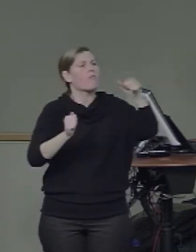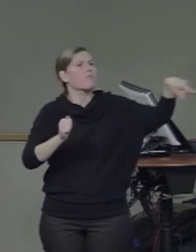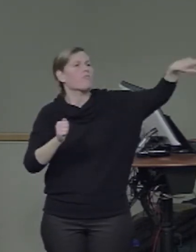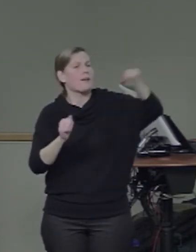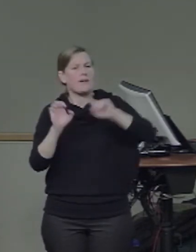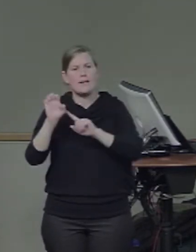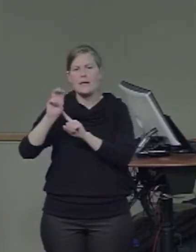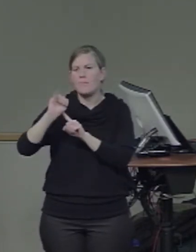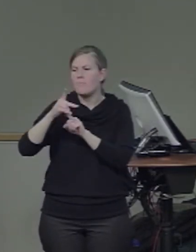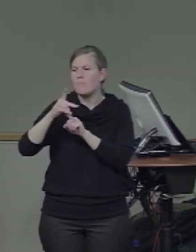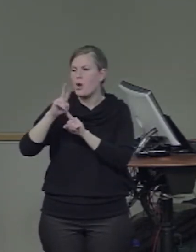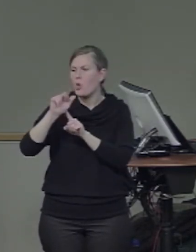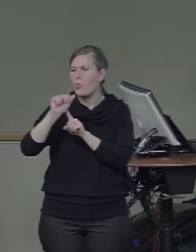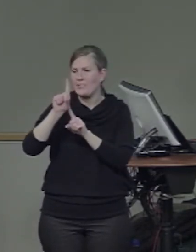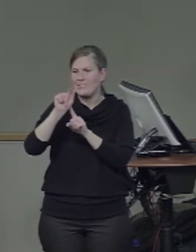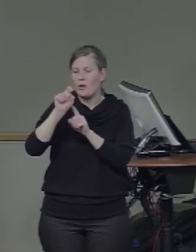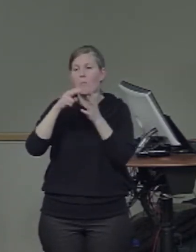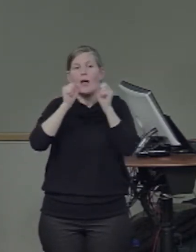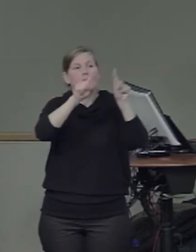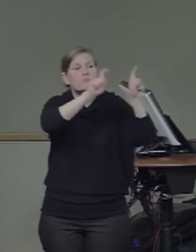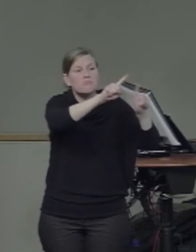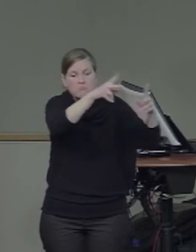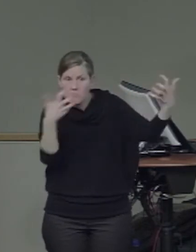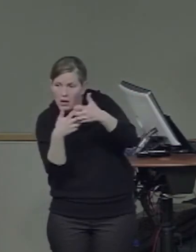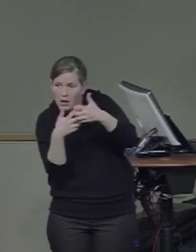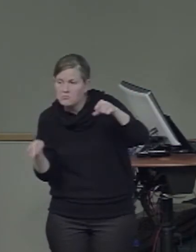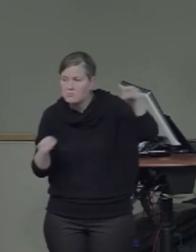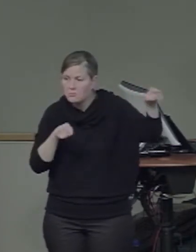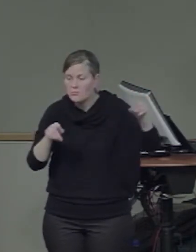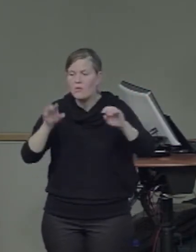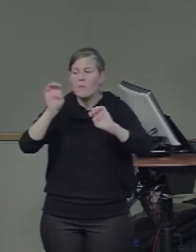subjects, patients, and through functional imaging. Thank you very much.